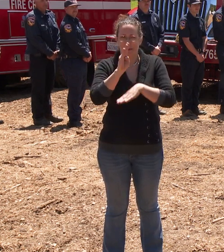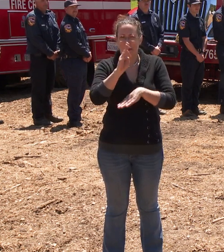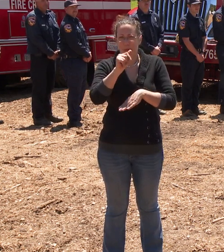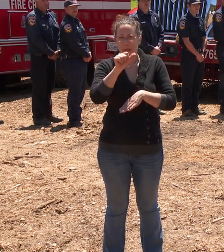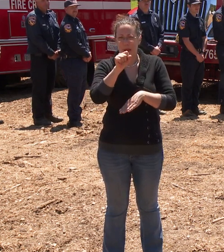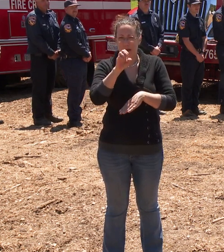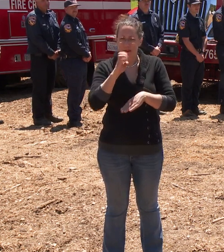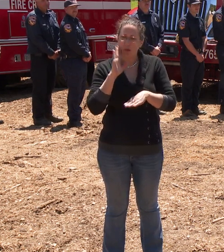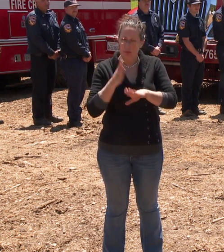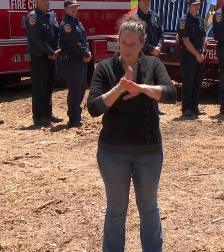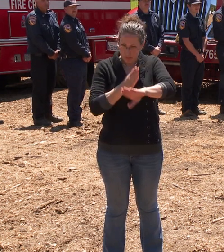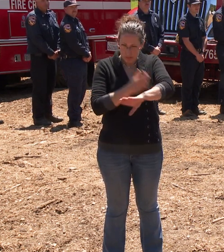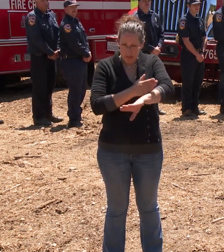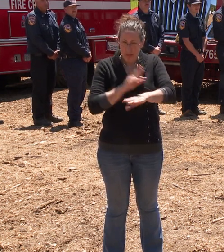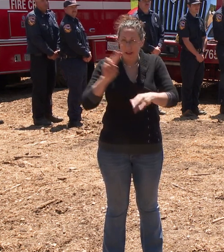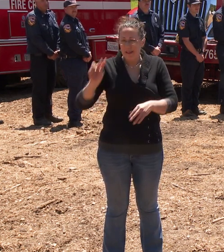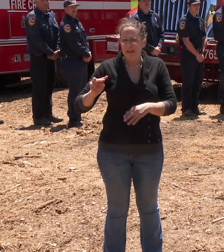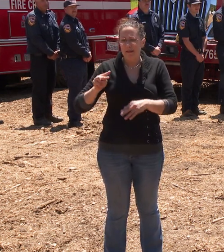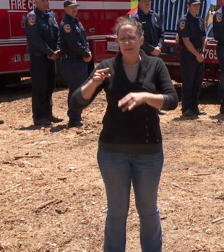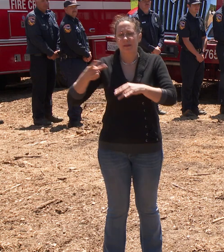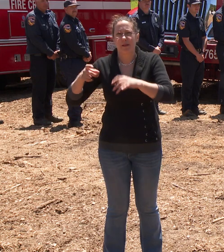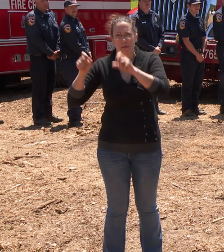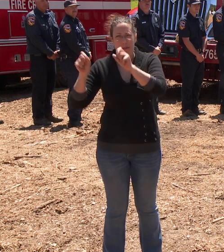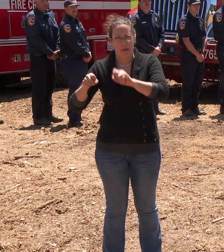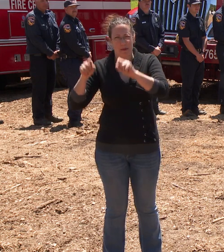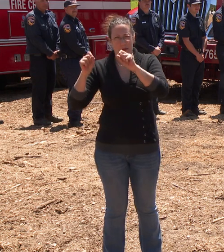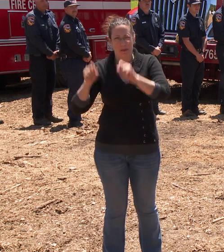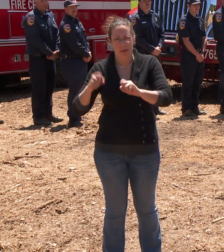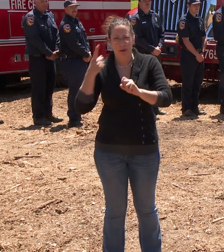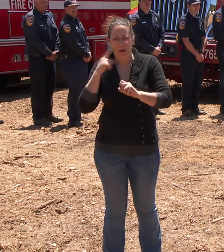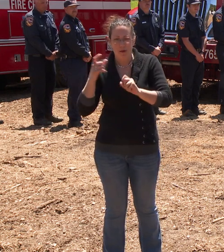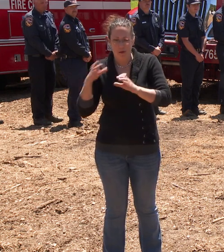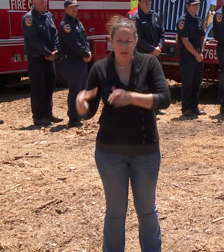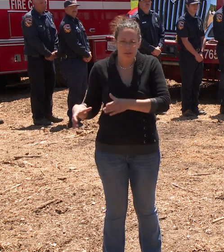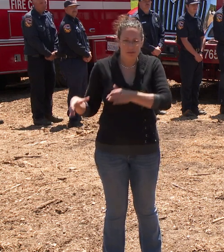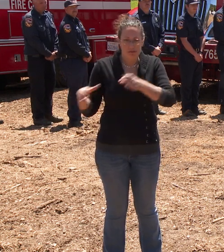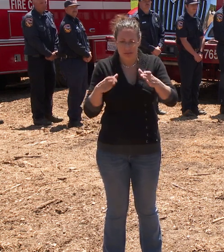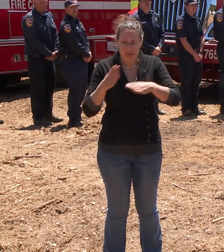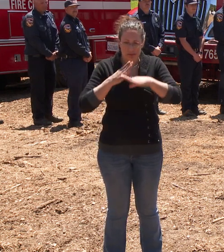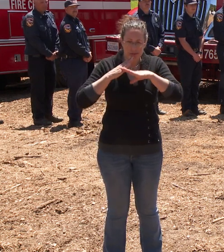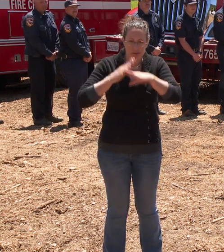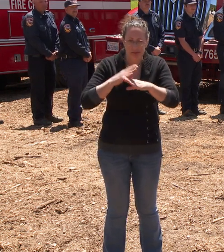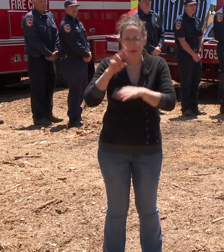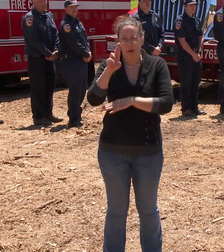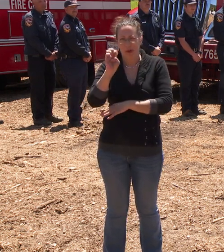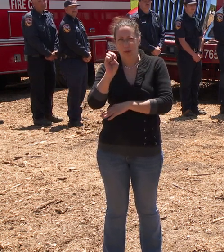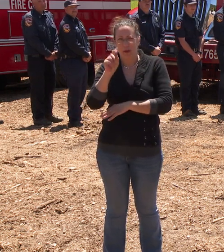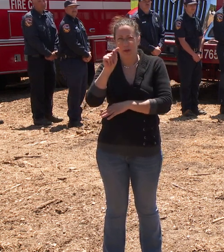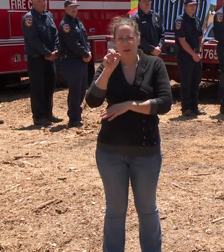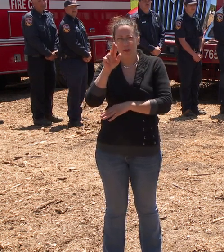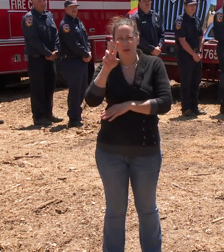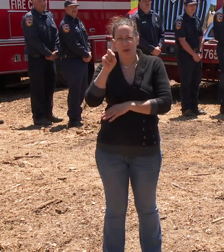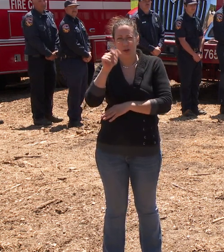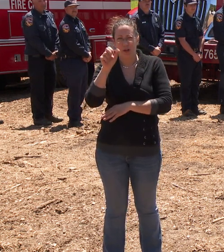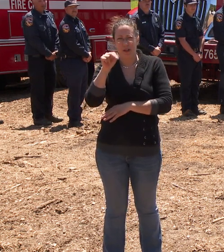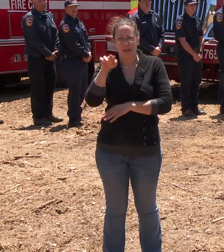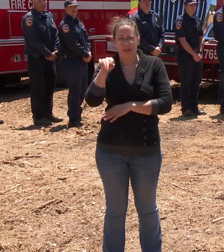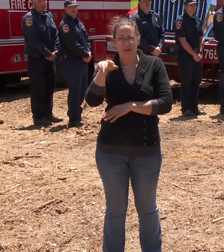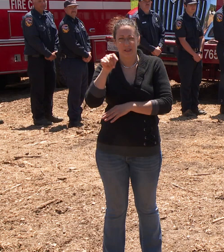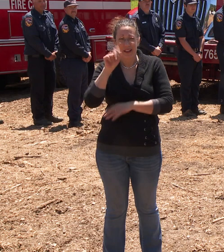improvements that will ultimately double our previous capacity for loading retardant by allowing us to load five aircraft simultaneously.